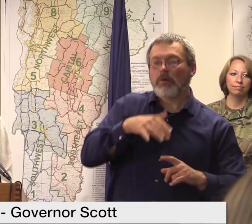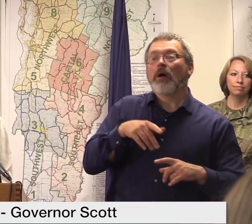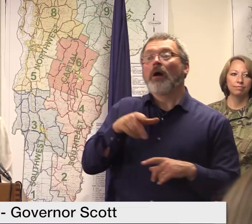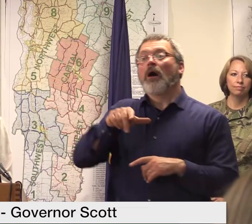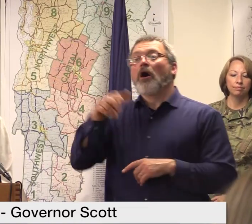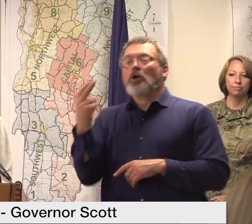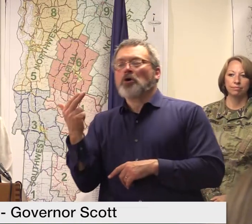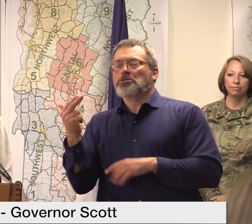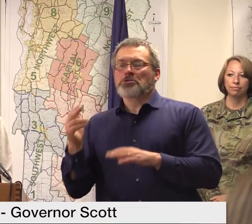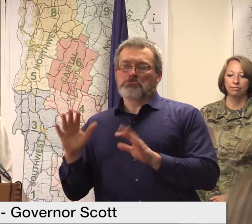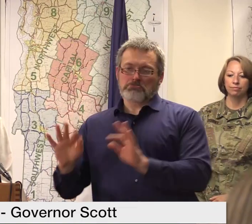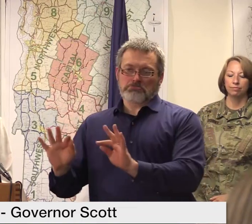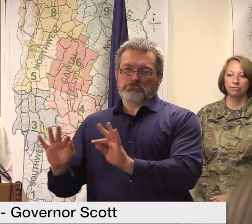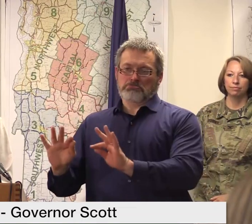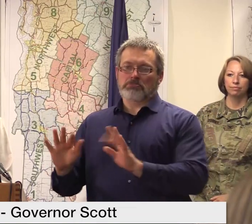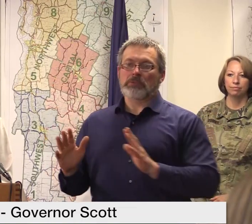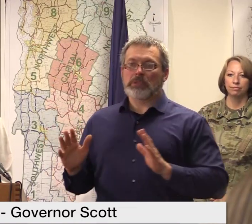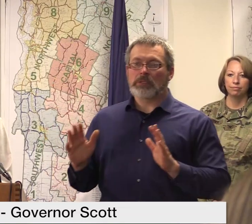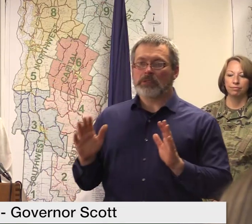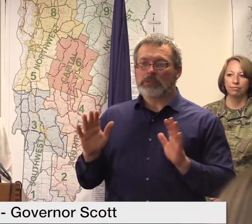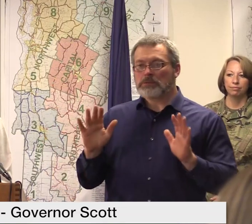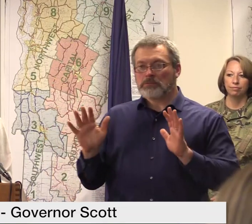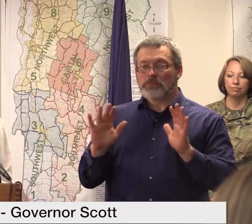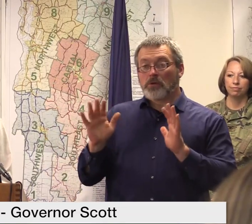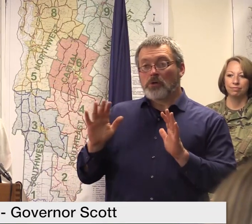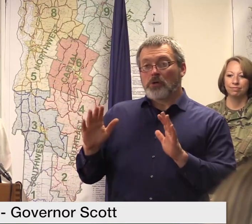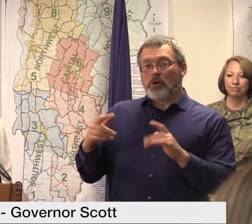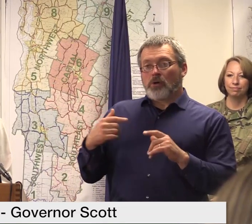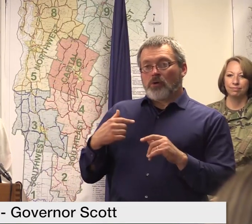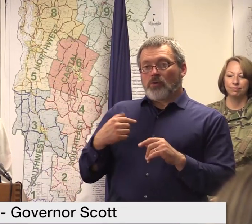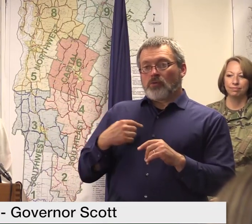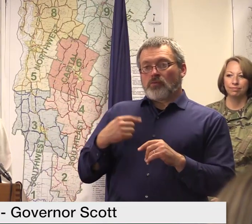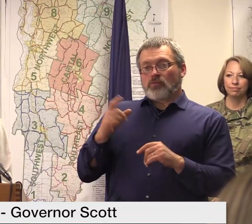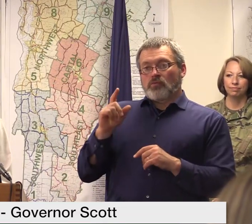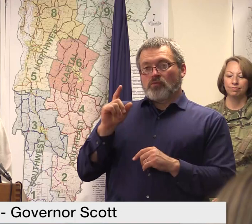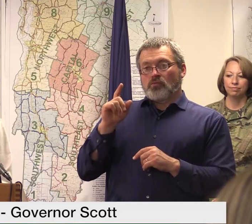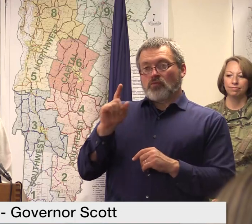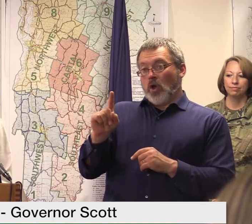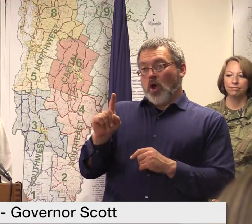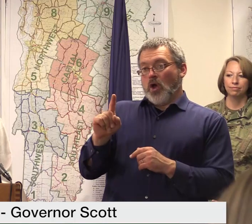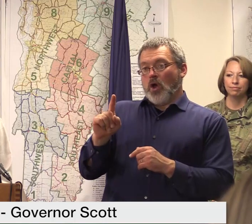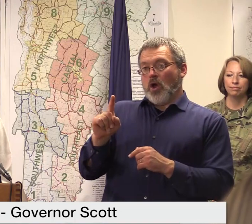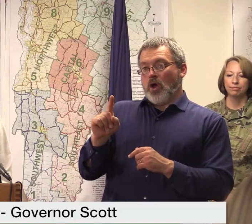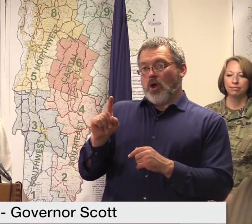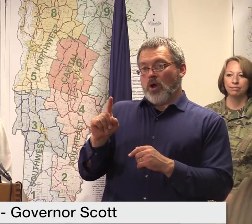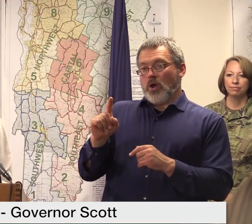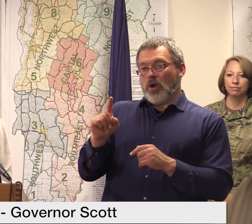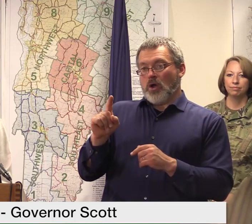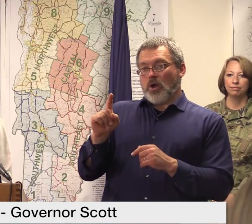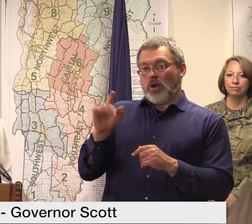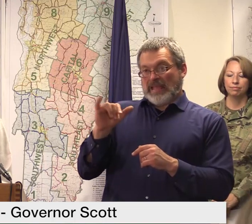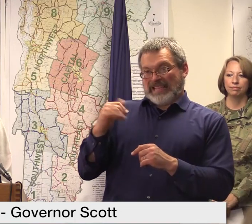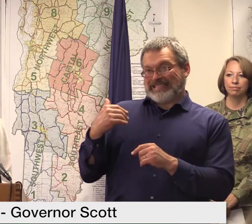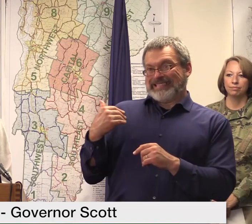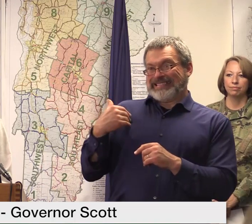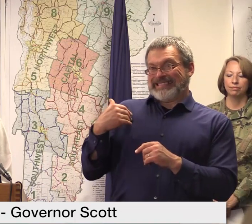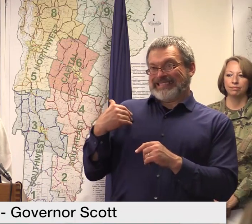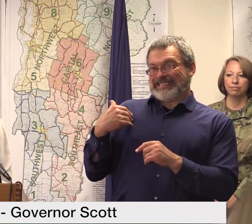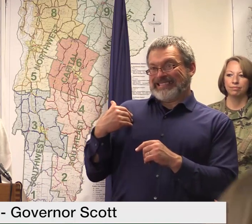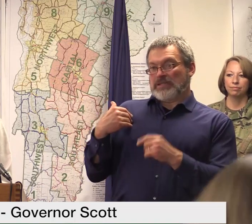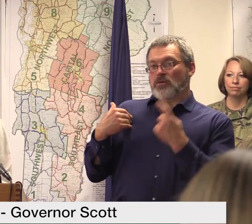it's of those that we know that has reported major damage we think will be